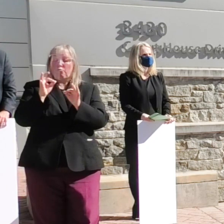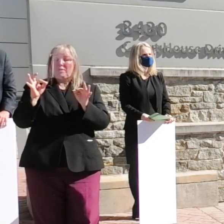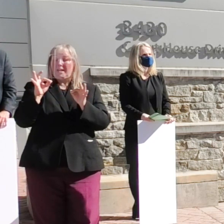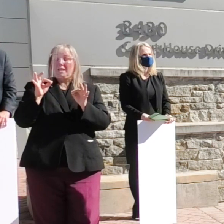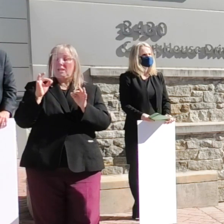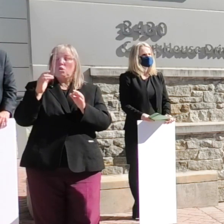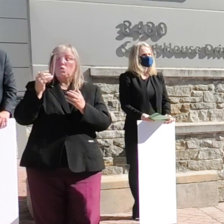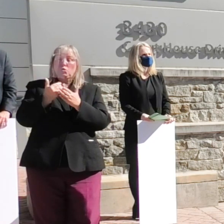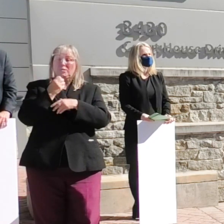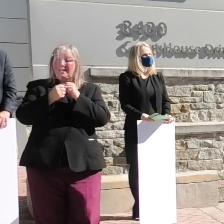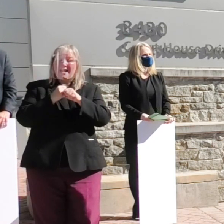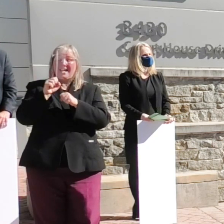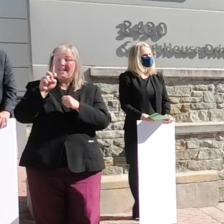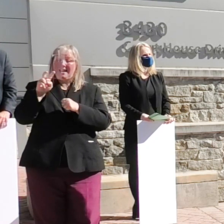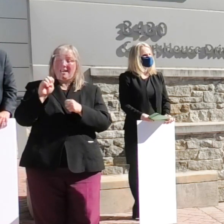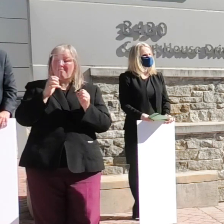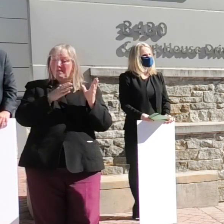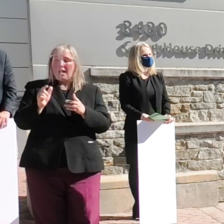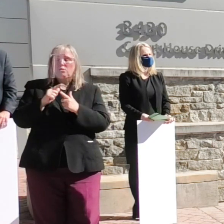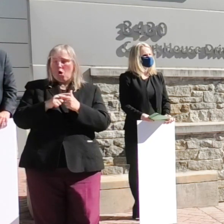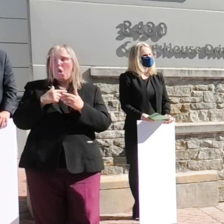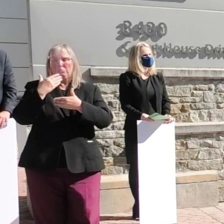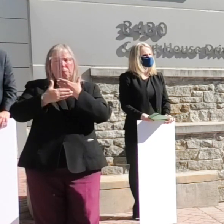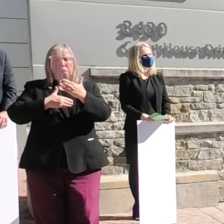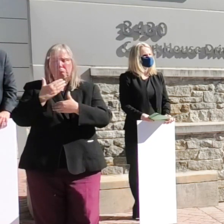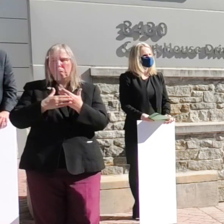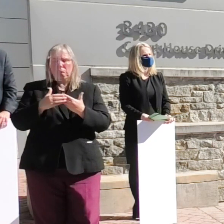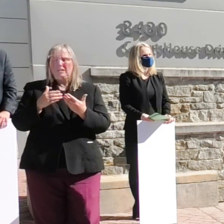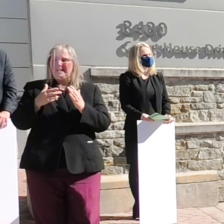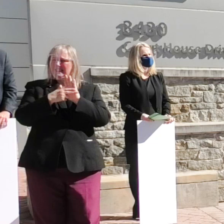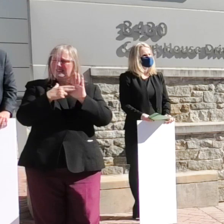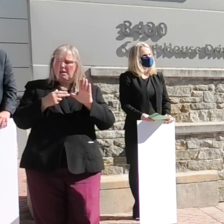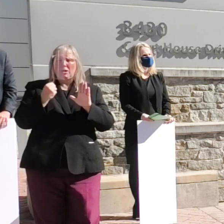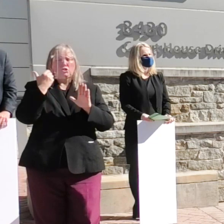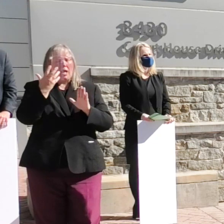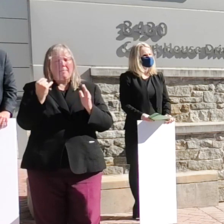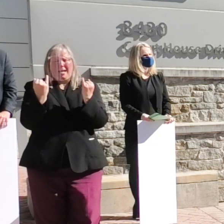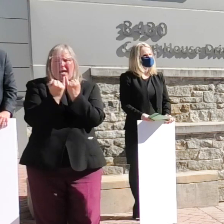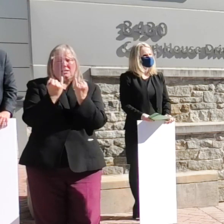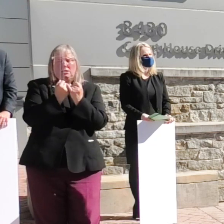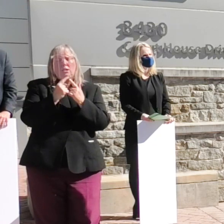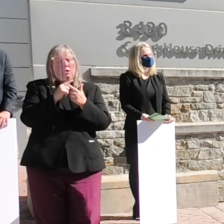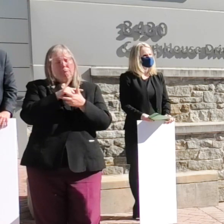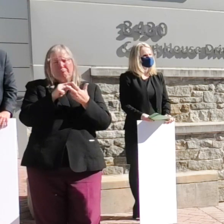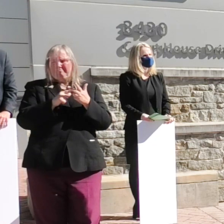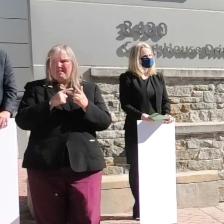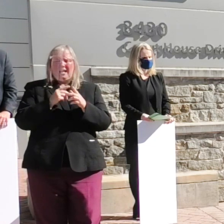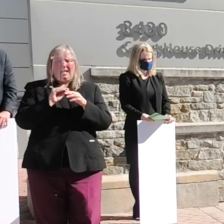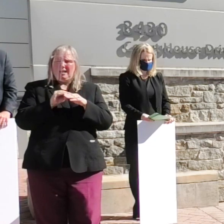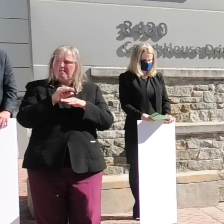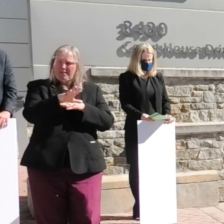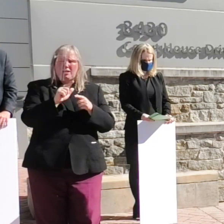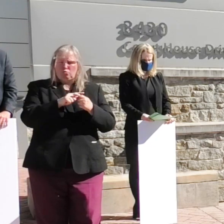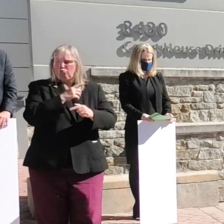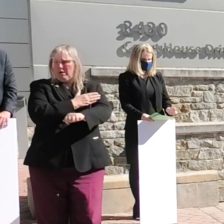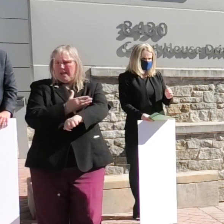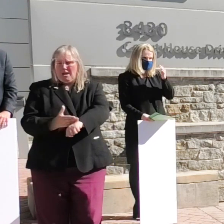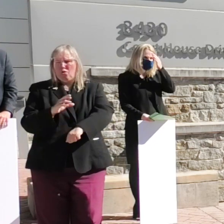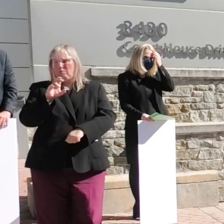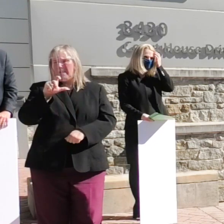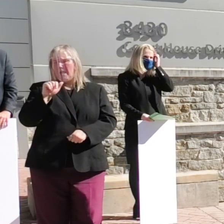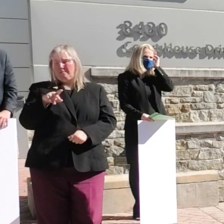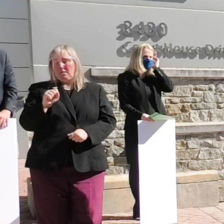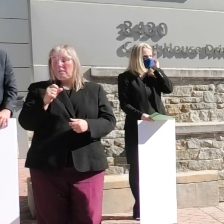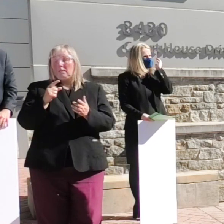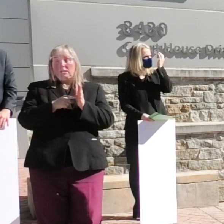and stigma shame and isolation are big contributing factors to relapse and on an occasion where many